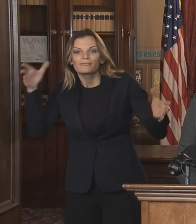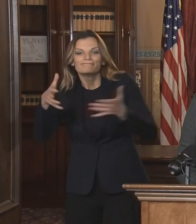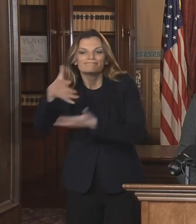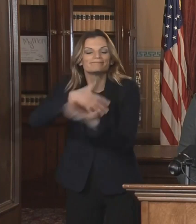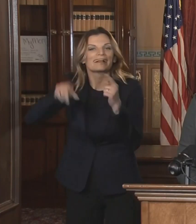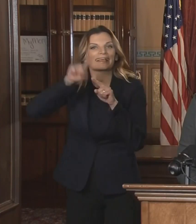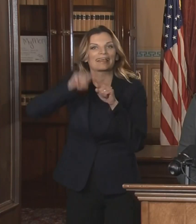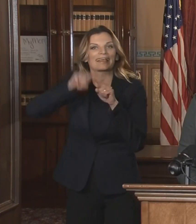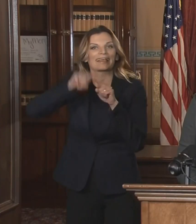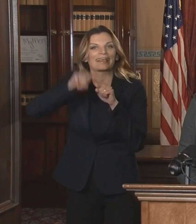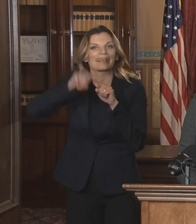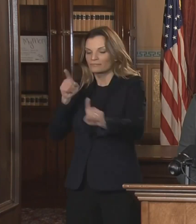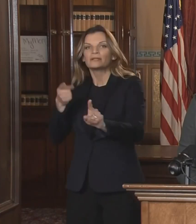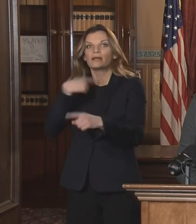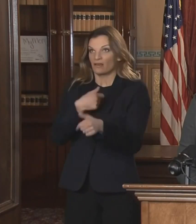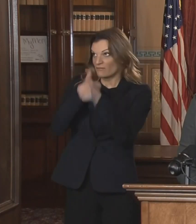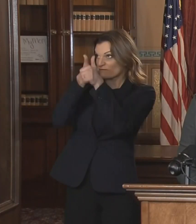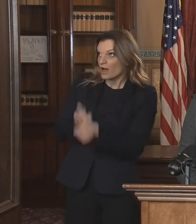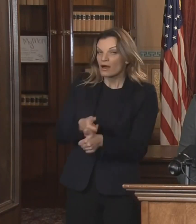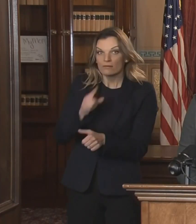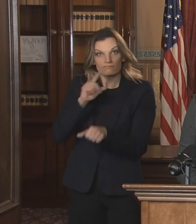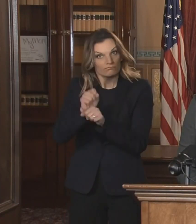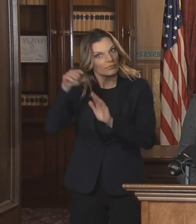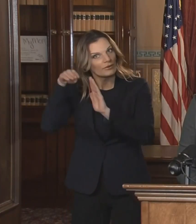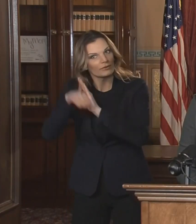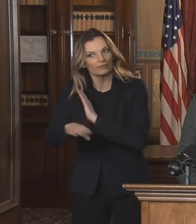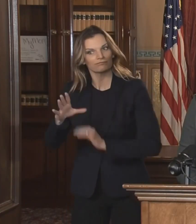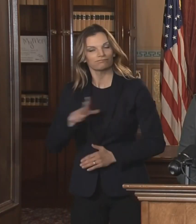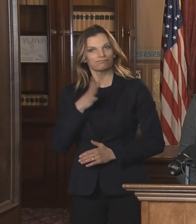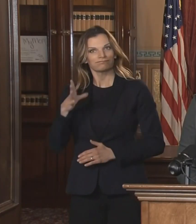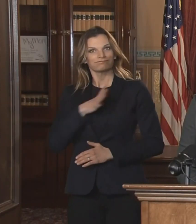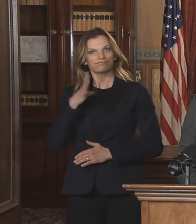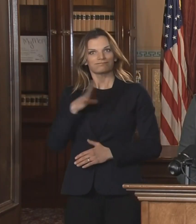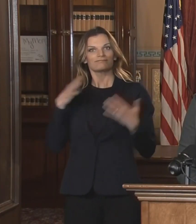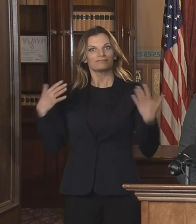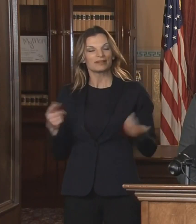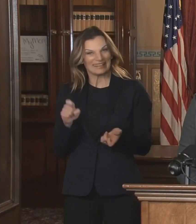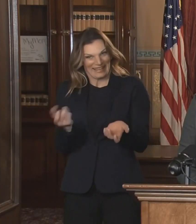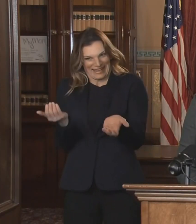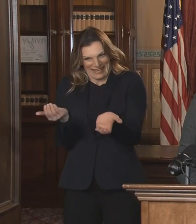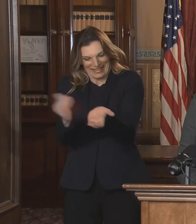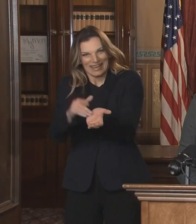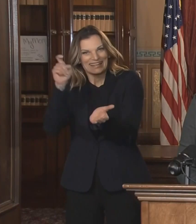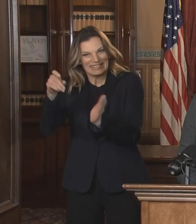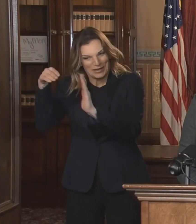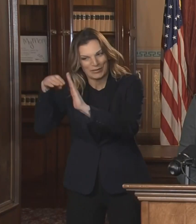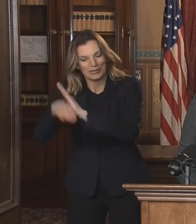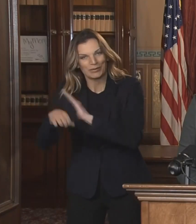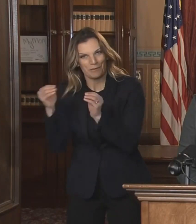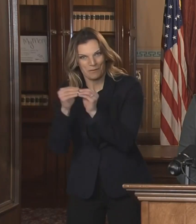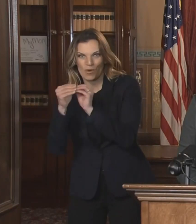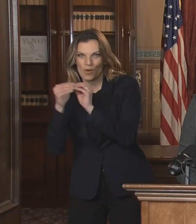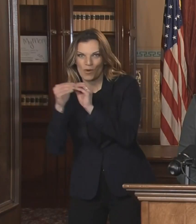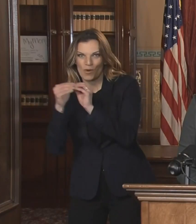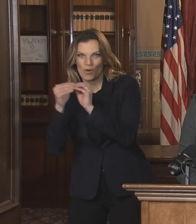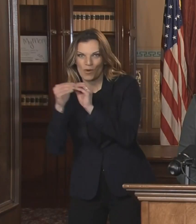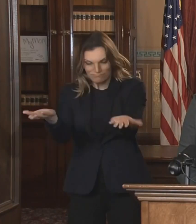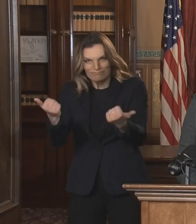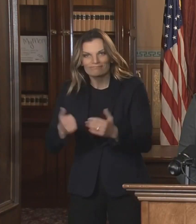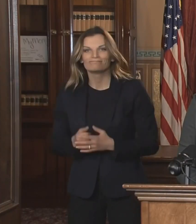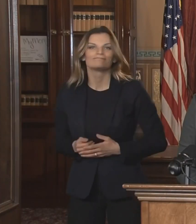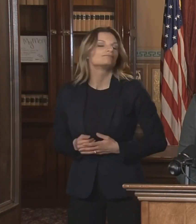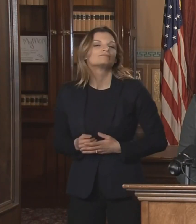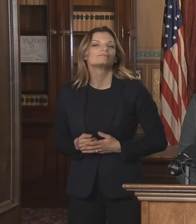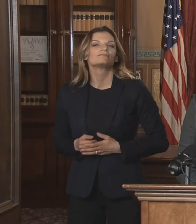But it's going to take every one of us doing our part and working together. And it will take leaders from both sides of the aisle